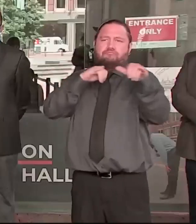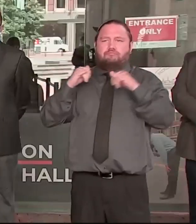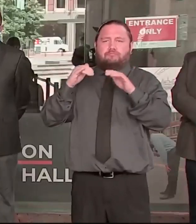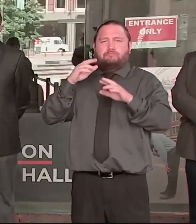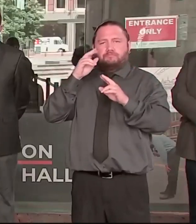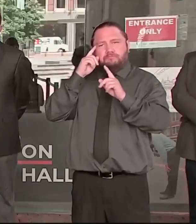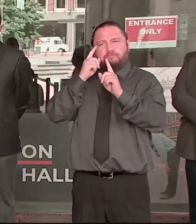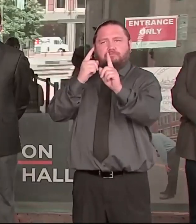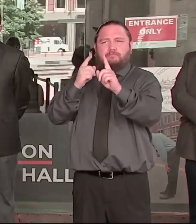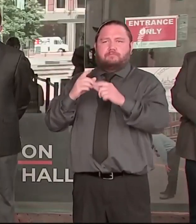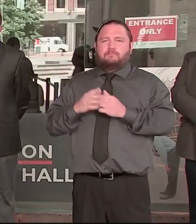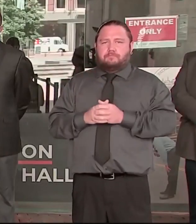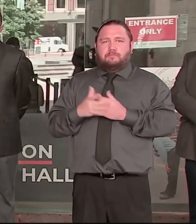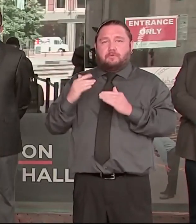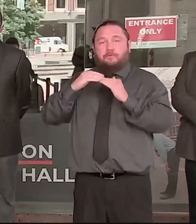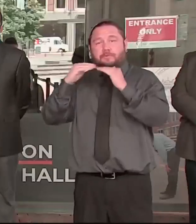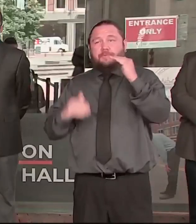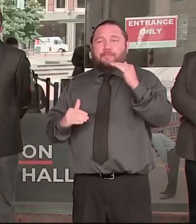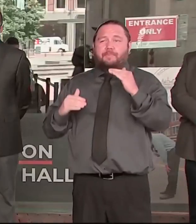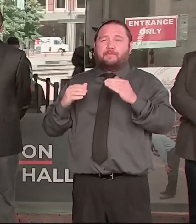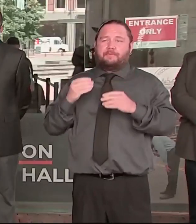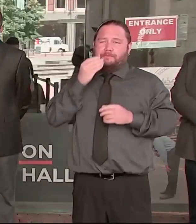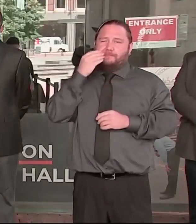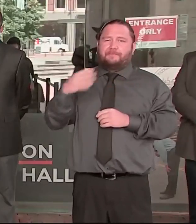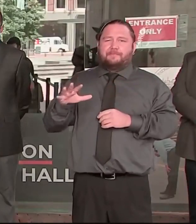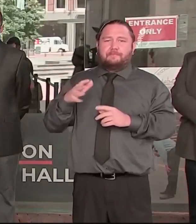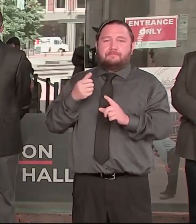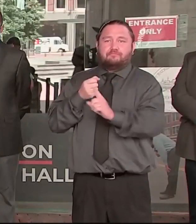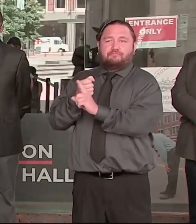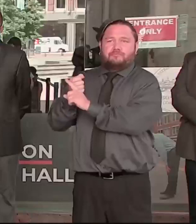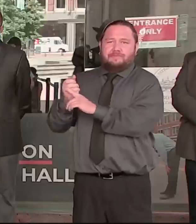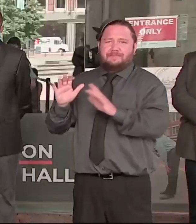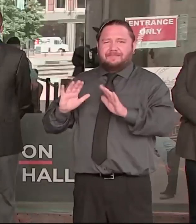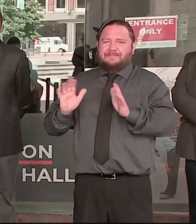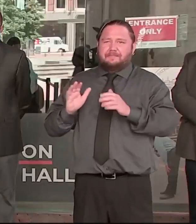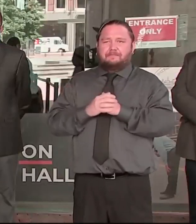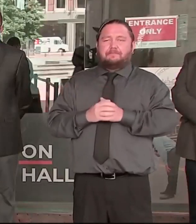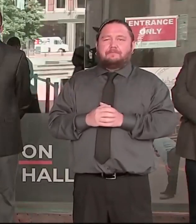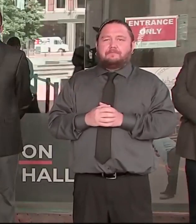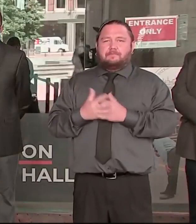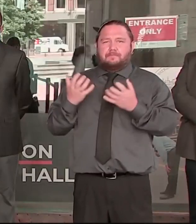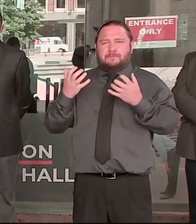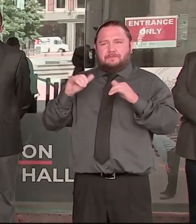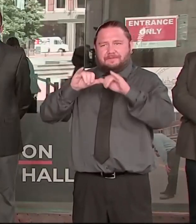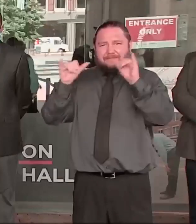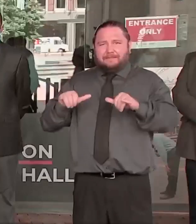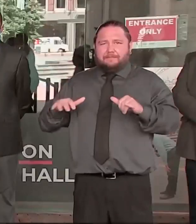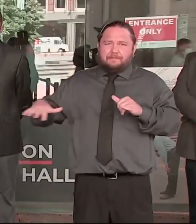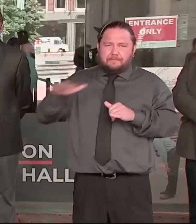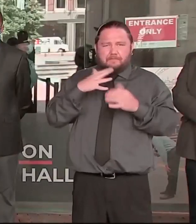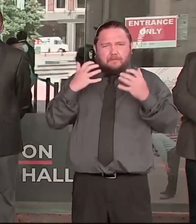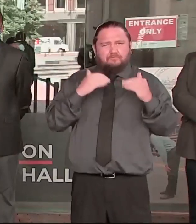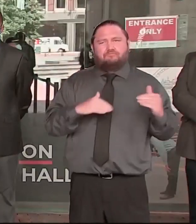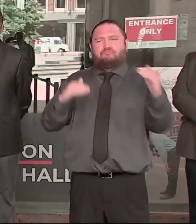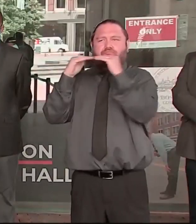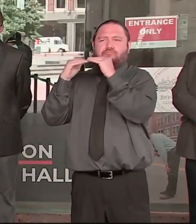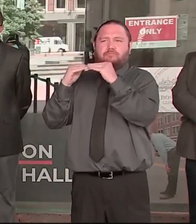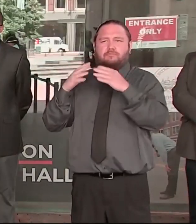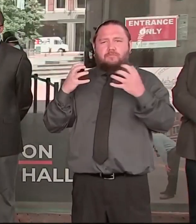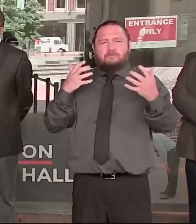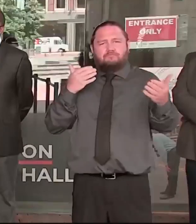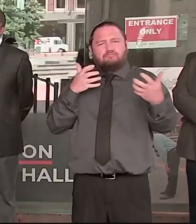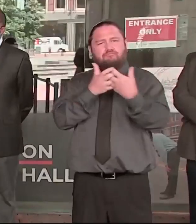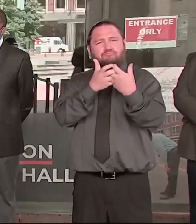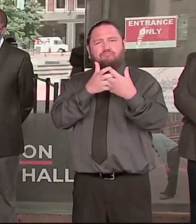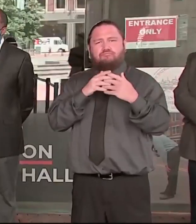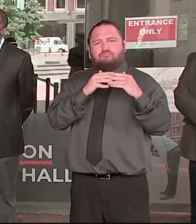over the course of a lifetime. From the moment the COVID crisis hit, we saw very